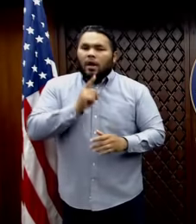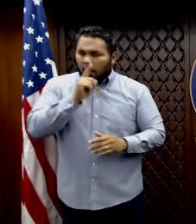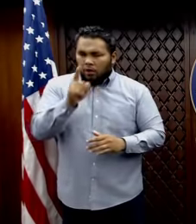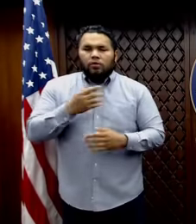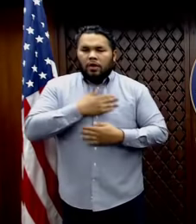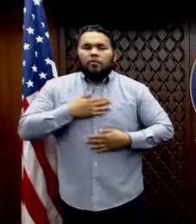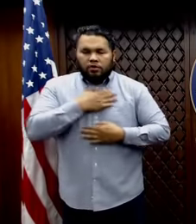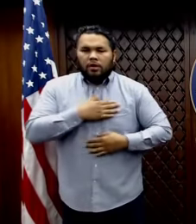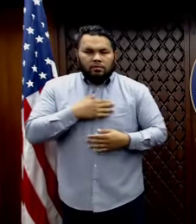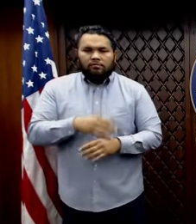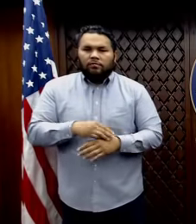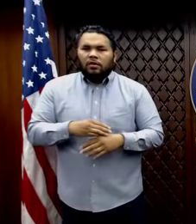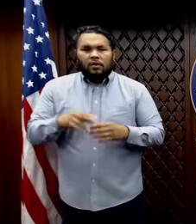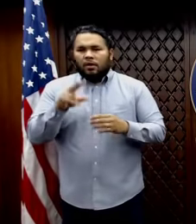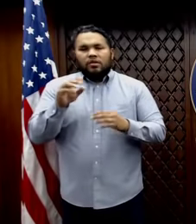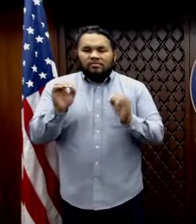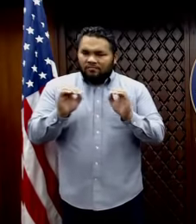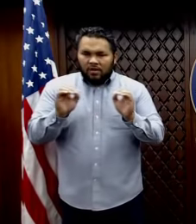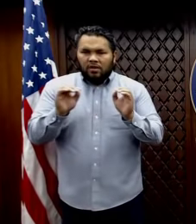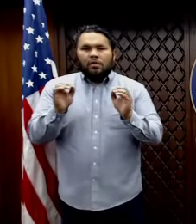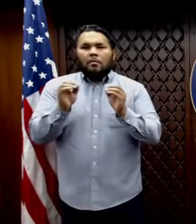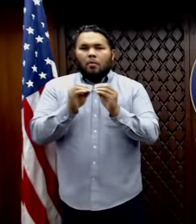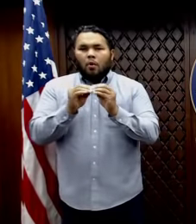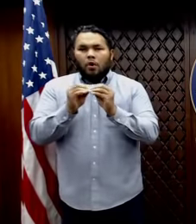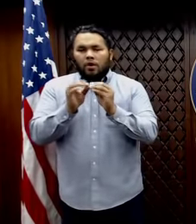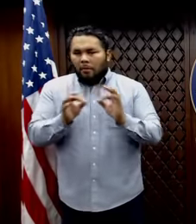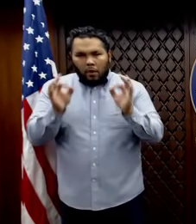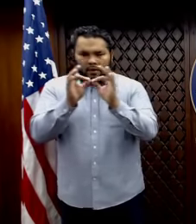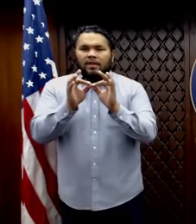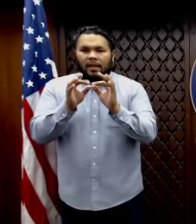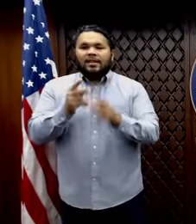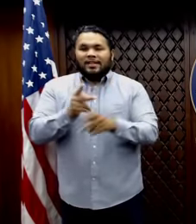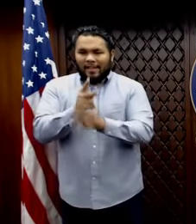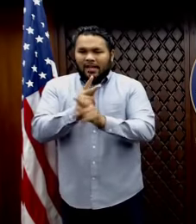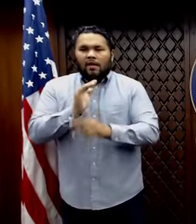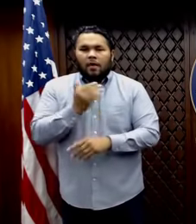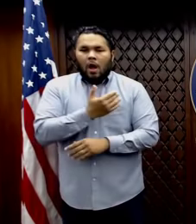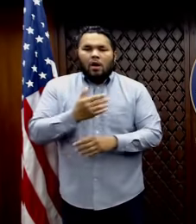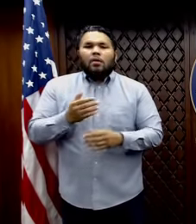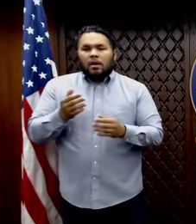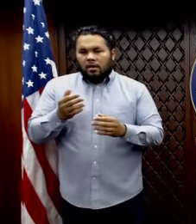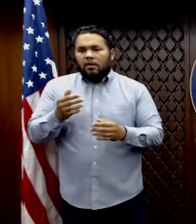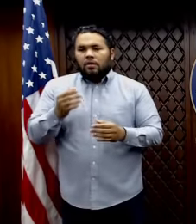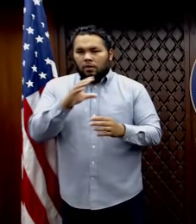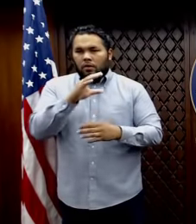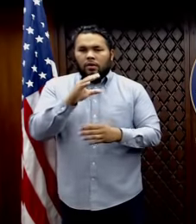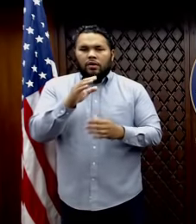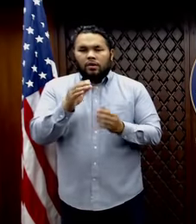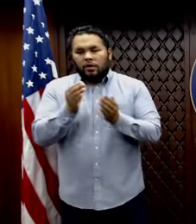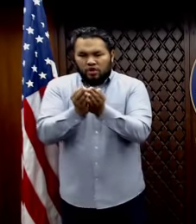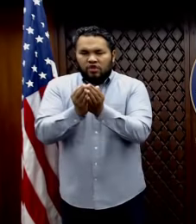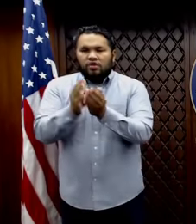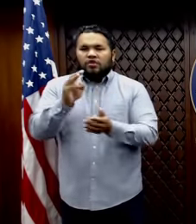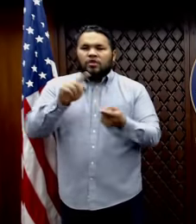than taking care of our shipmates and families. To the folks that are outside the fence line, once again, thank you so much for your help.